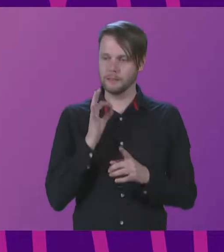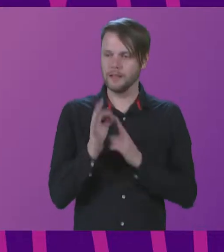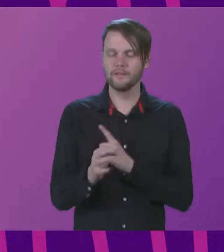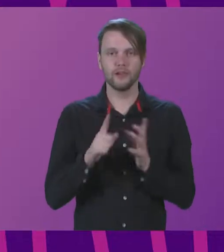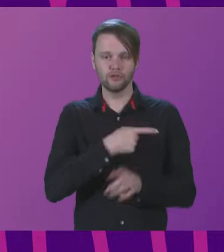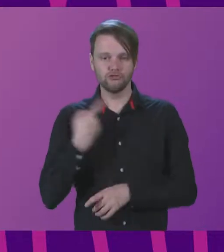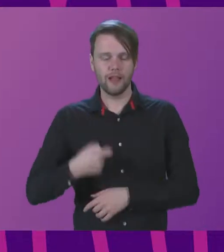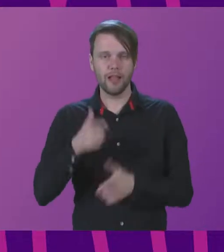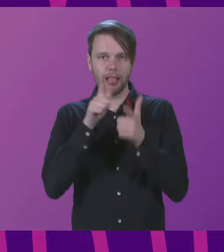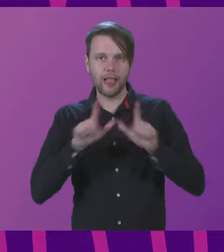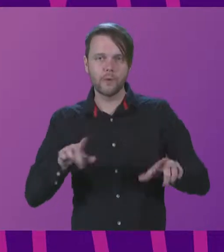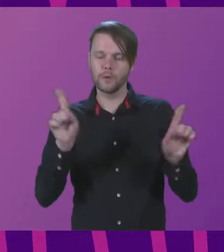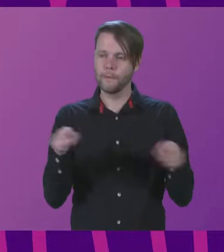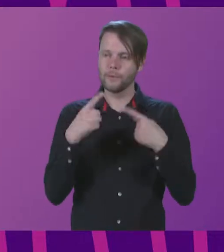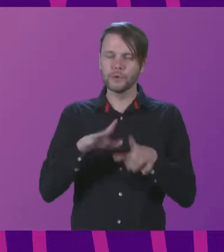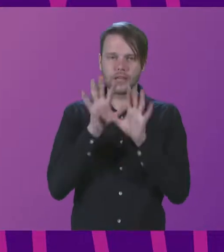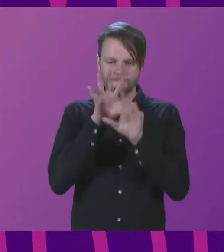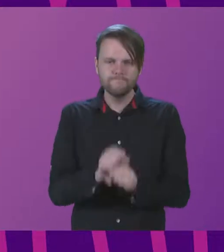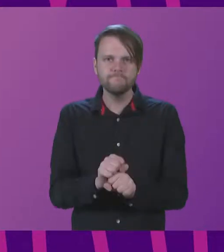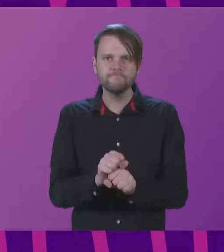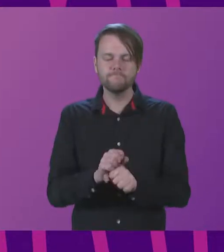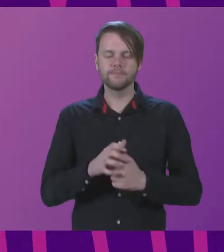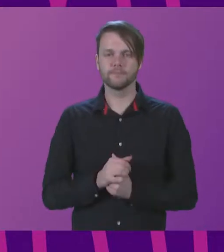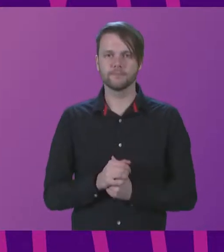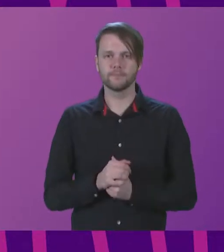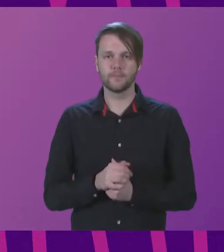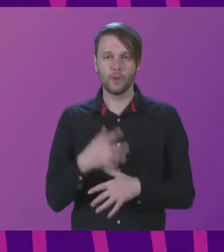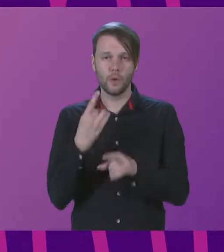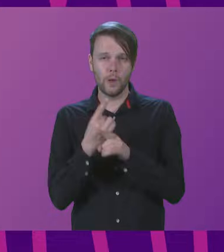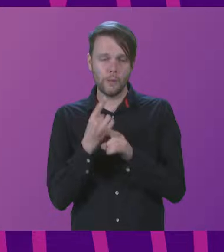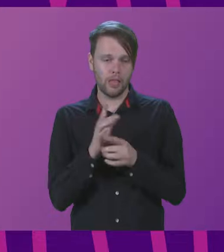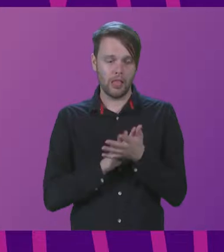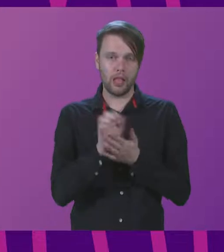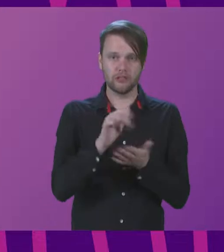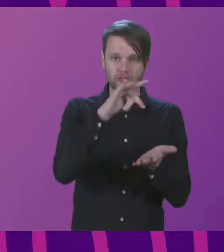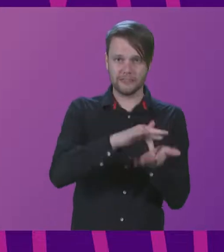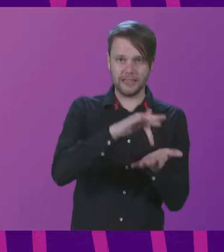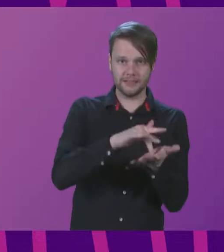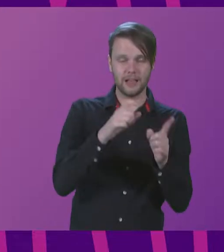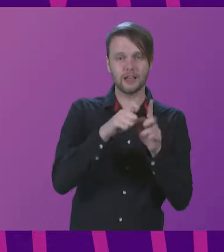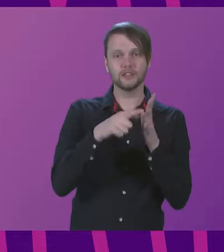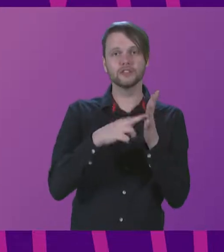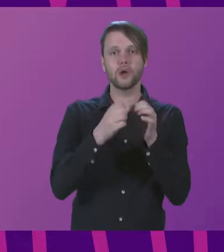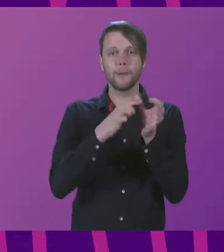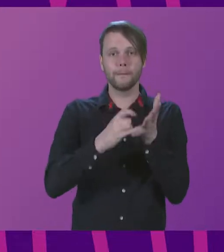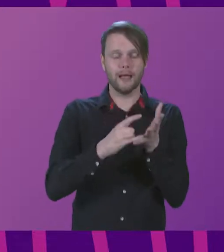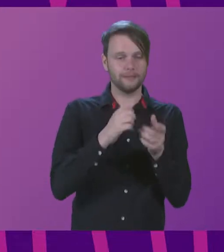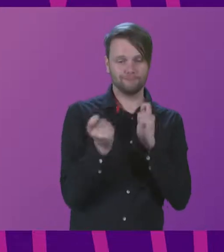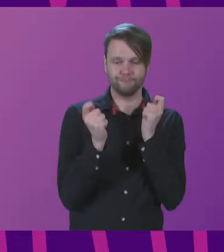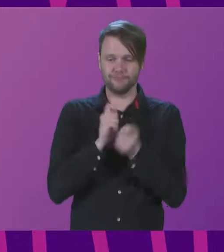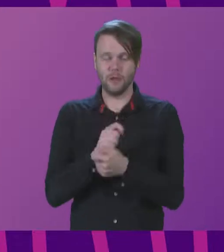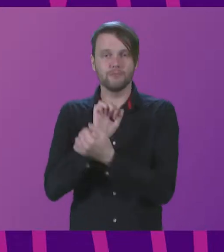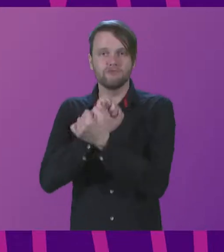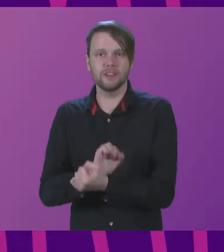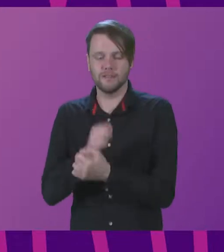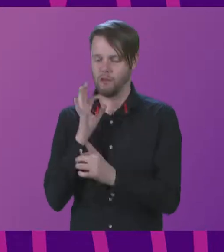Ukrainian language and music. We heard of the conversion of a cultural centre in the Donbass into a prison for the interrogation of